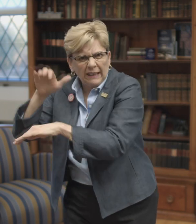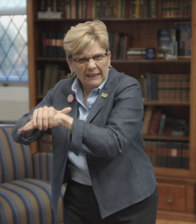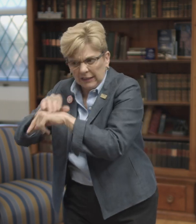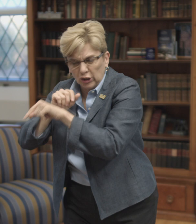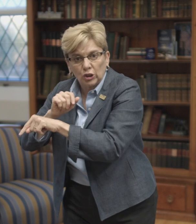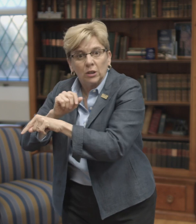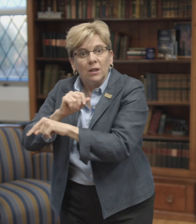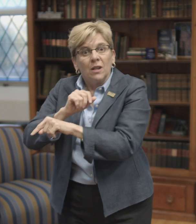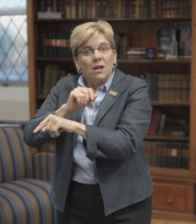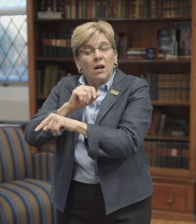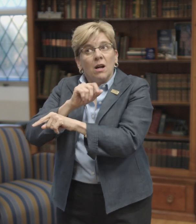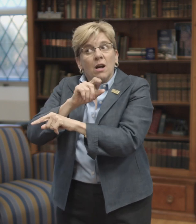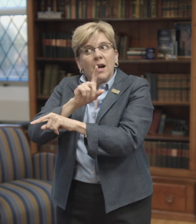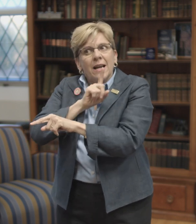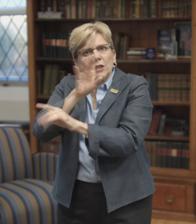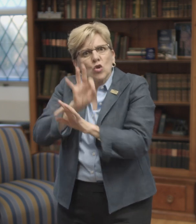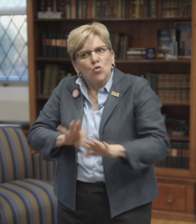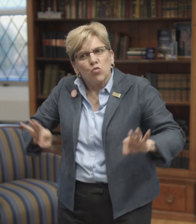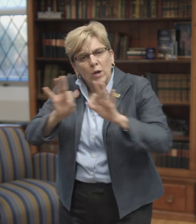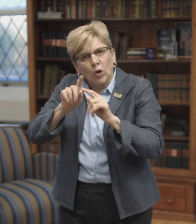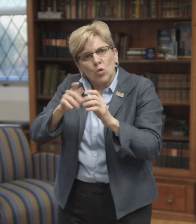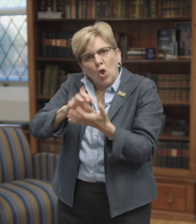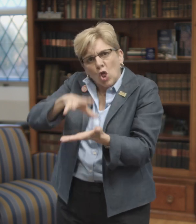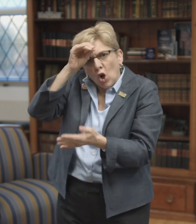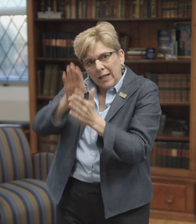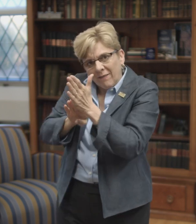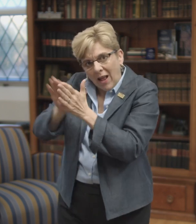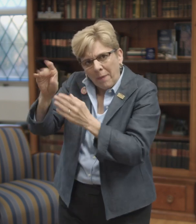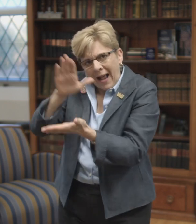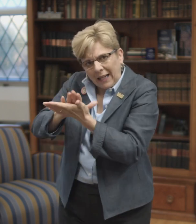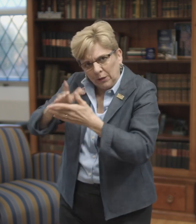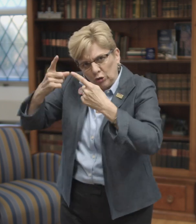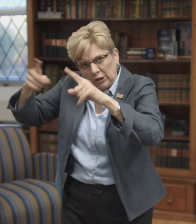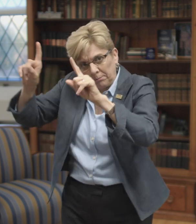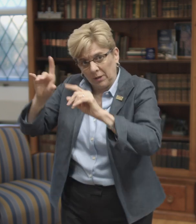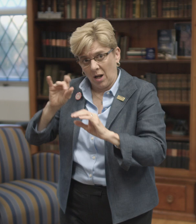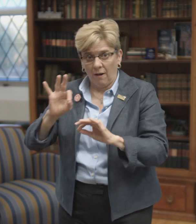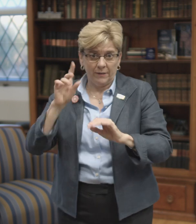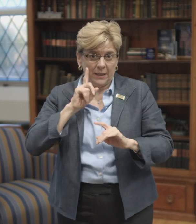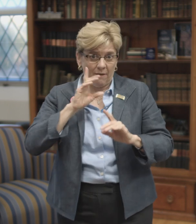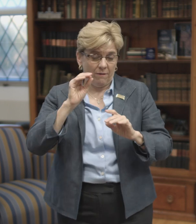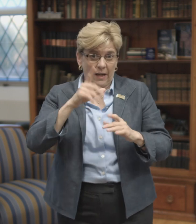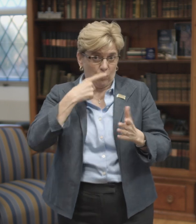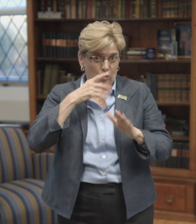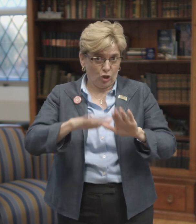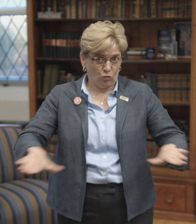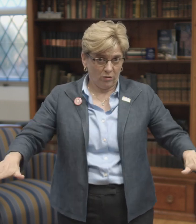in its written form, in printed form, is actually critical to learning, development, and academic achievement